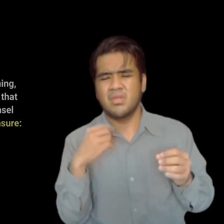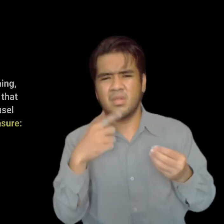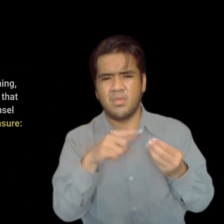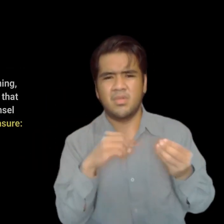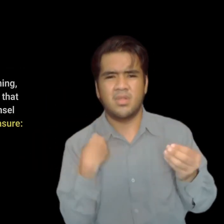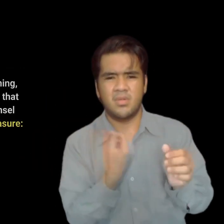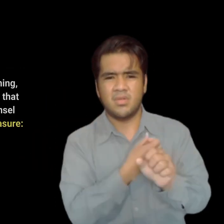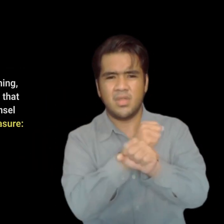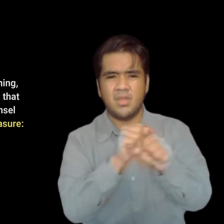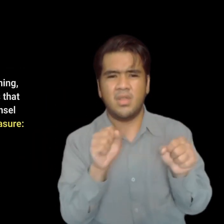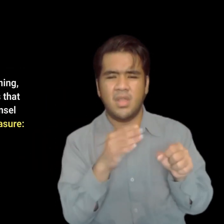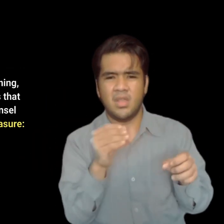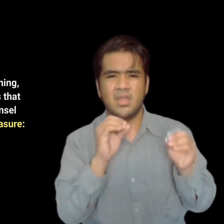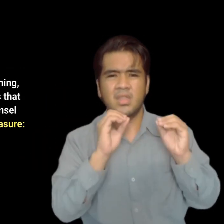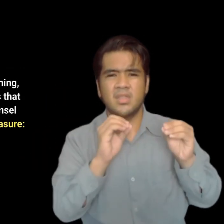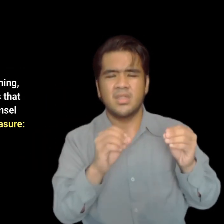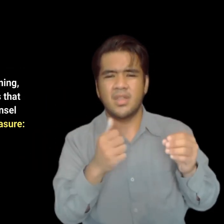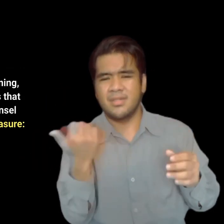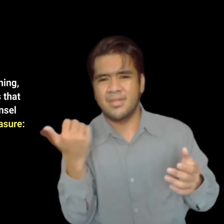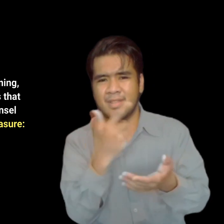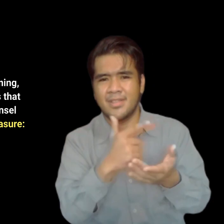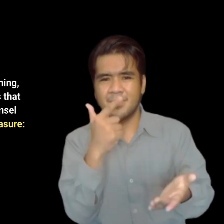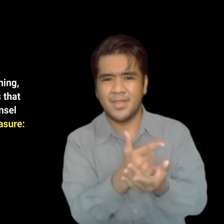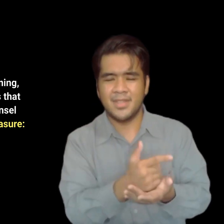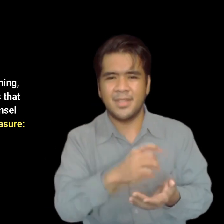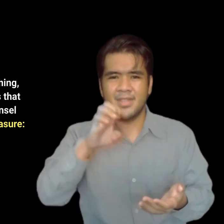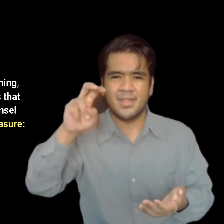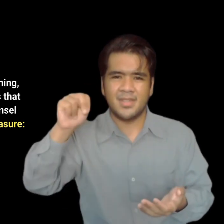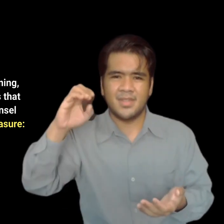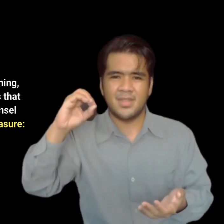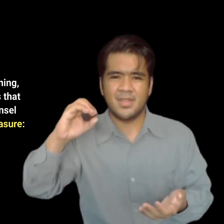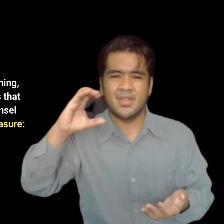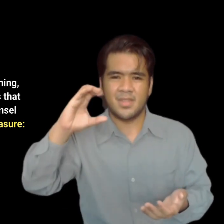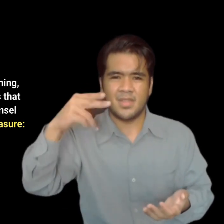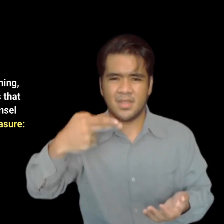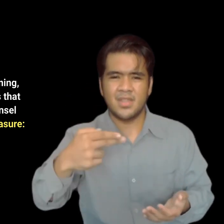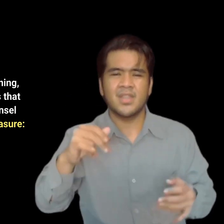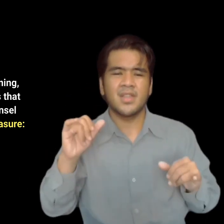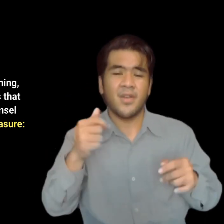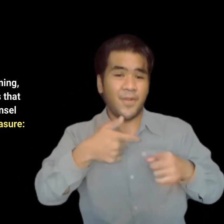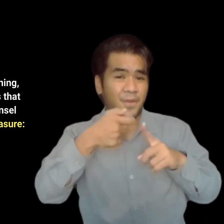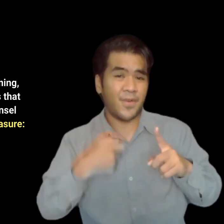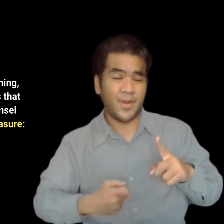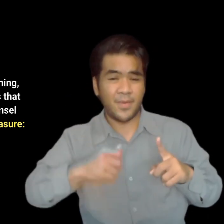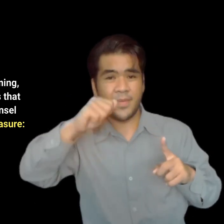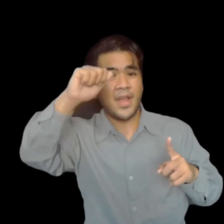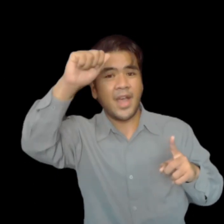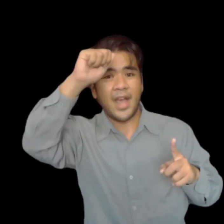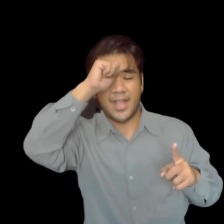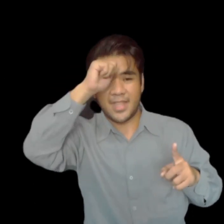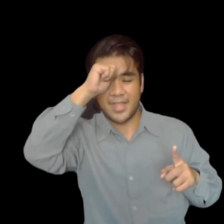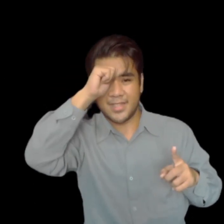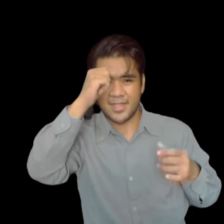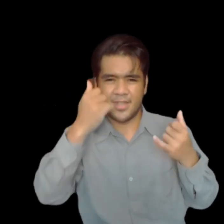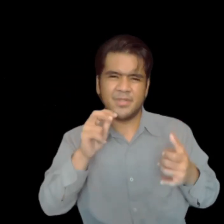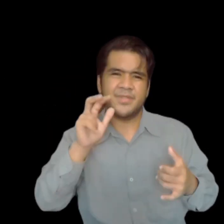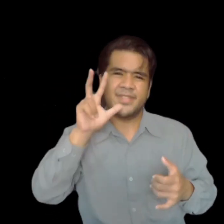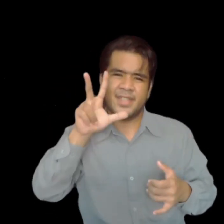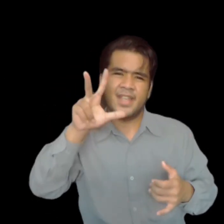times the things that are not yet done, His counsel shall stand, and He will do all His pleasure. Therefore, apocryphal